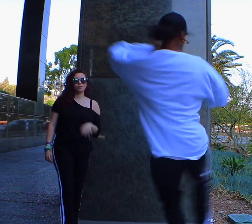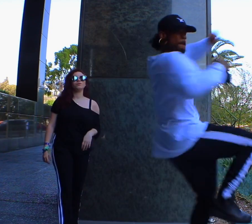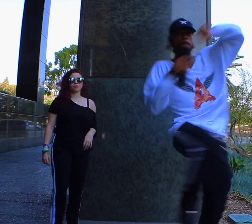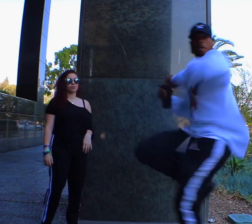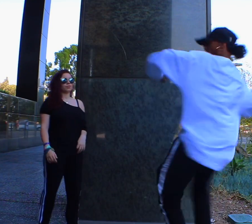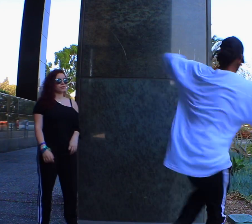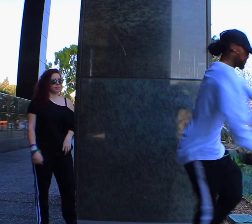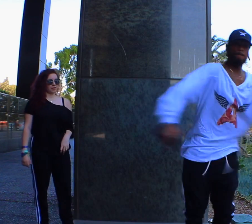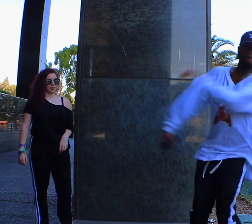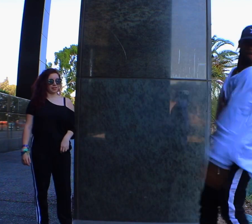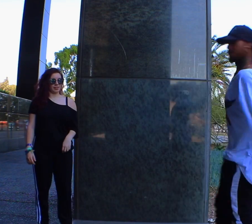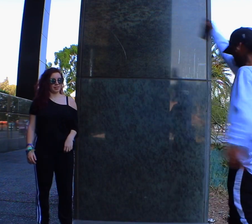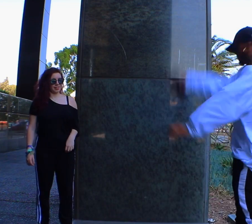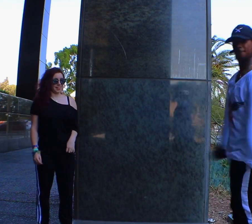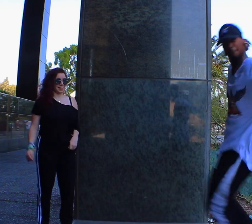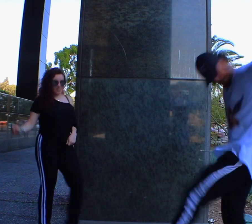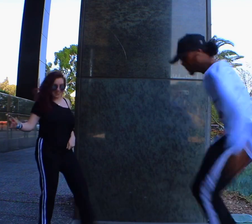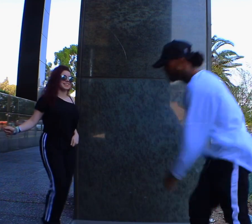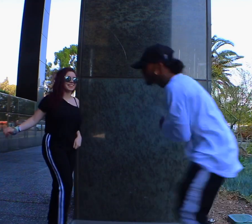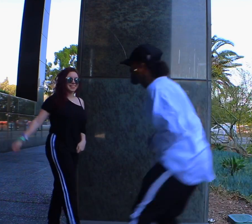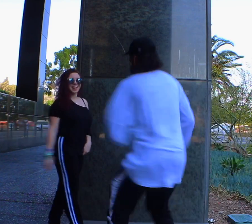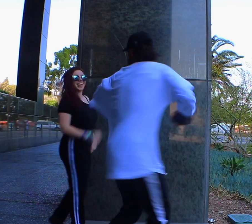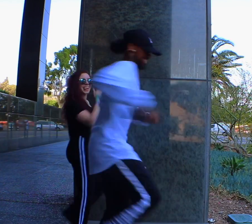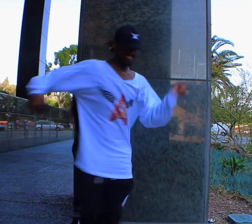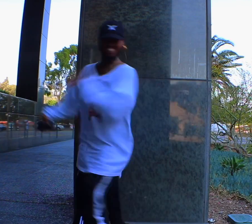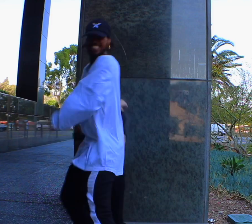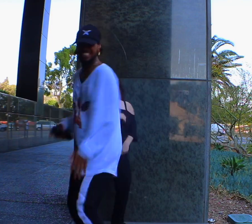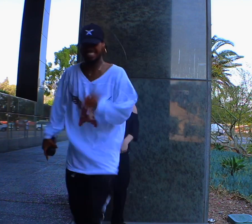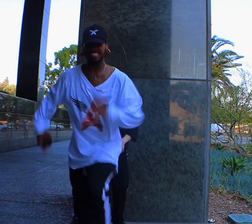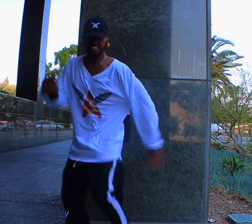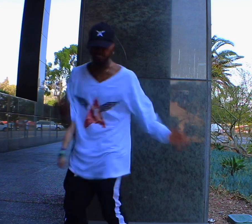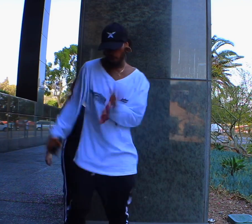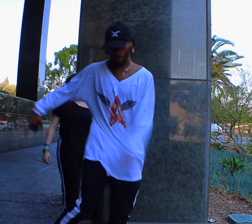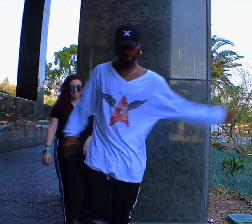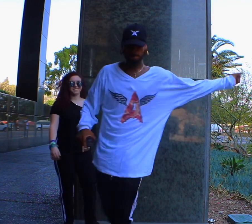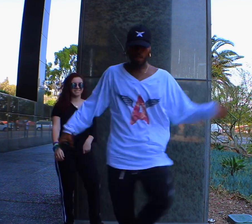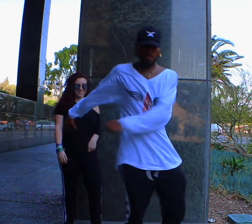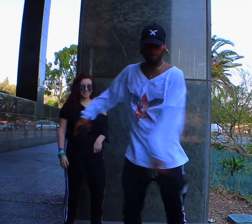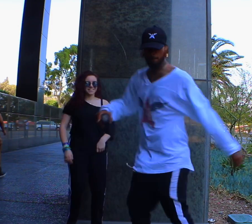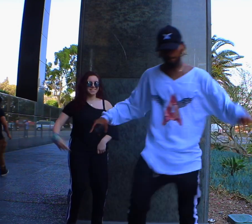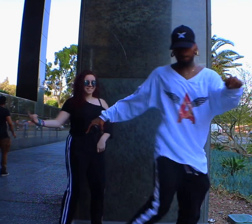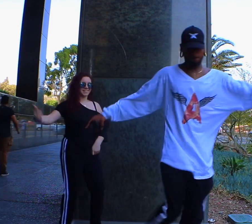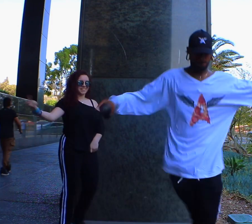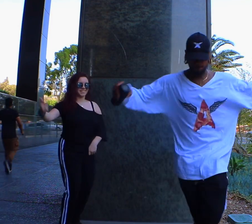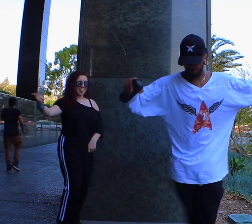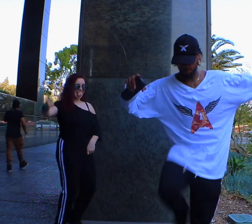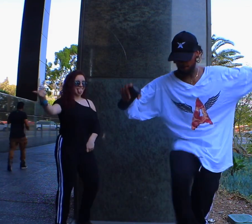I Pourin' hips, ayy Cut em off with scissor, ayy Bart like Demian Lillard Top of the bird in my neck on the blizzard Stand up on the puller,